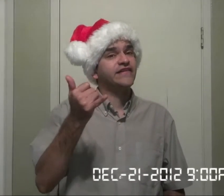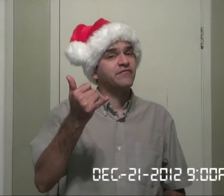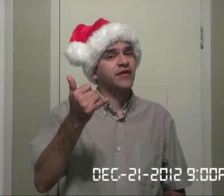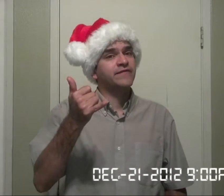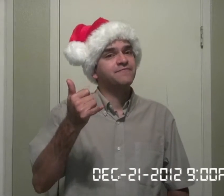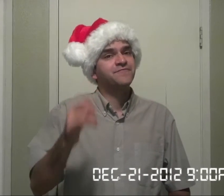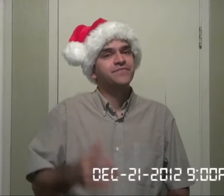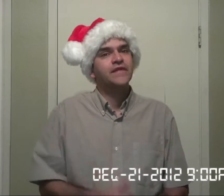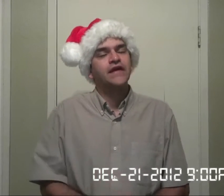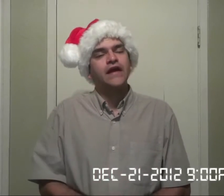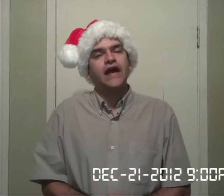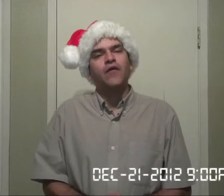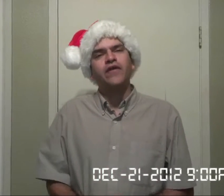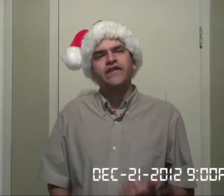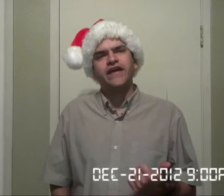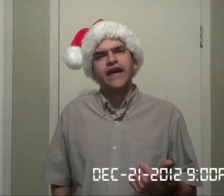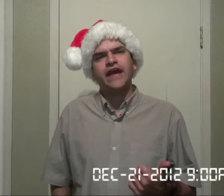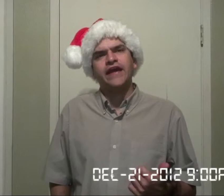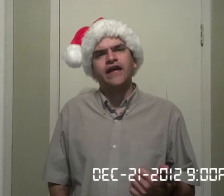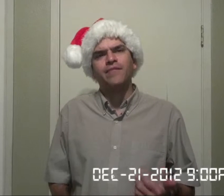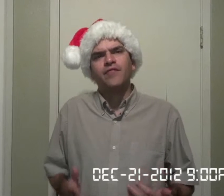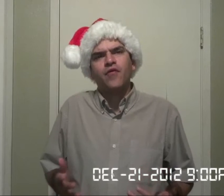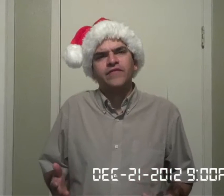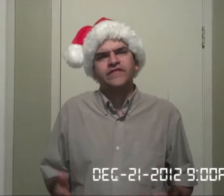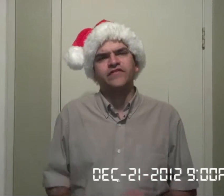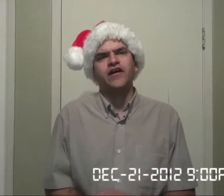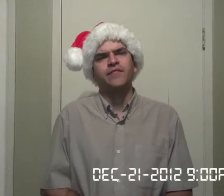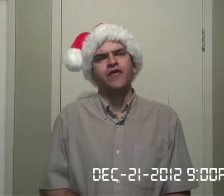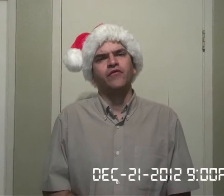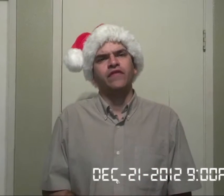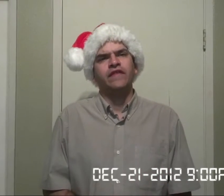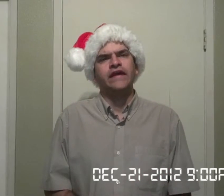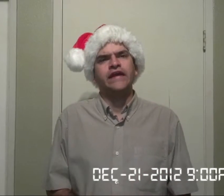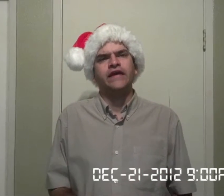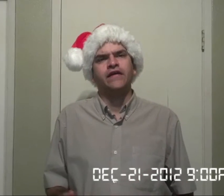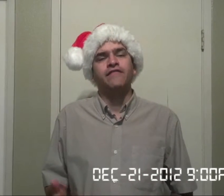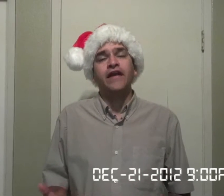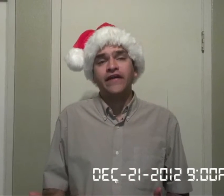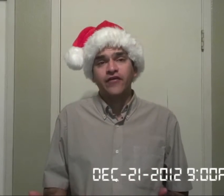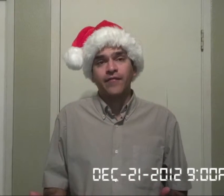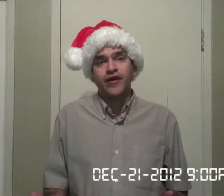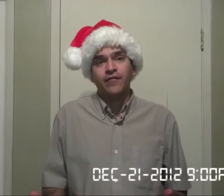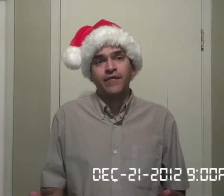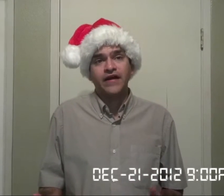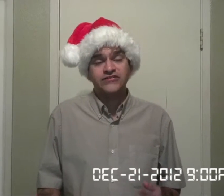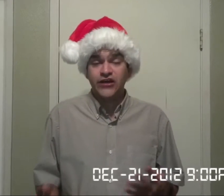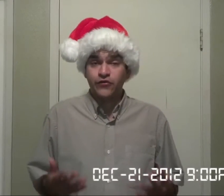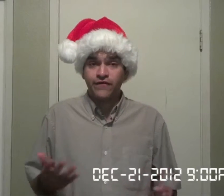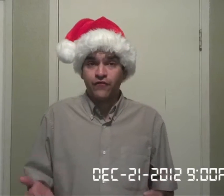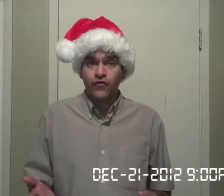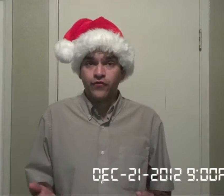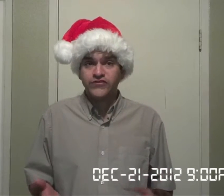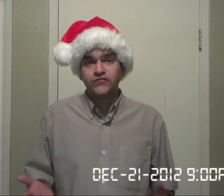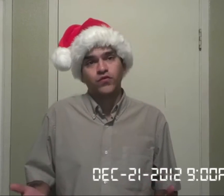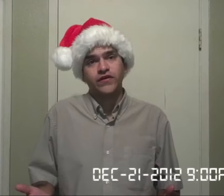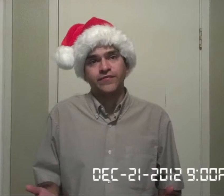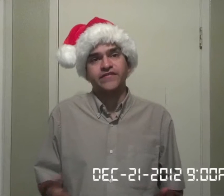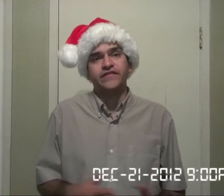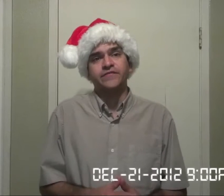everybody. I want to take a couple of moments to talk about the event I have coming up on January 4th, which is World Hypnotism